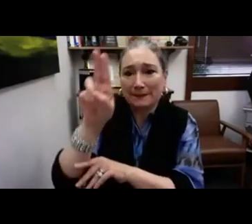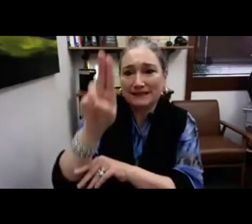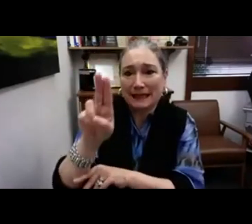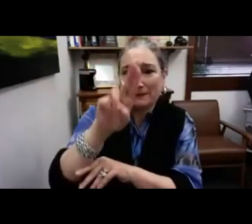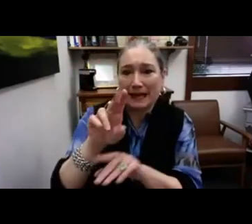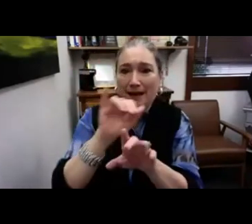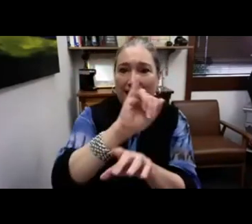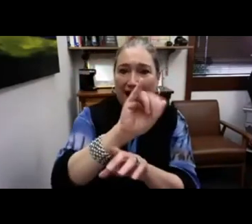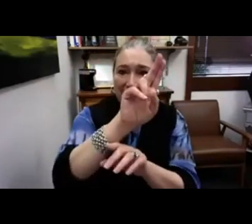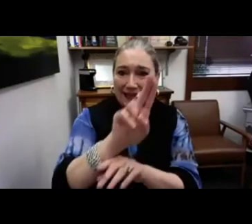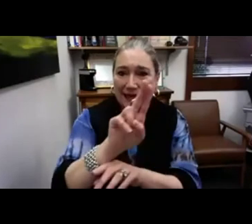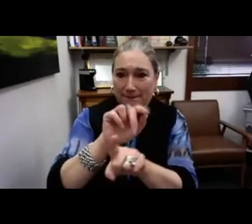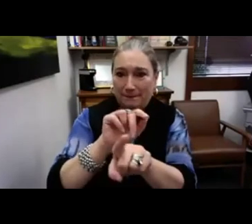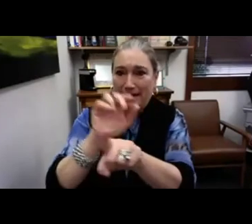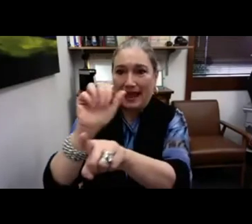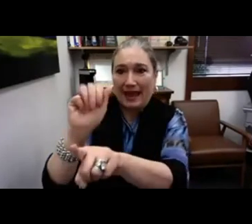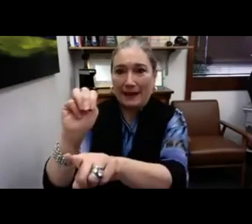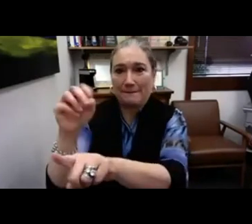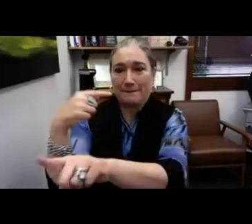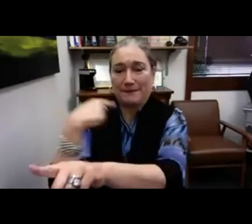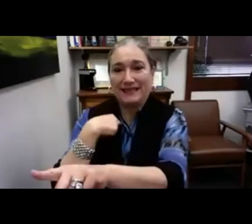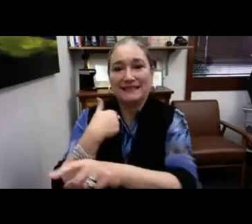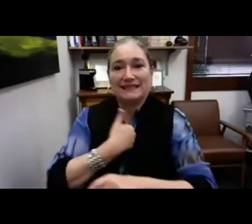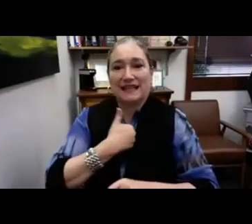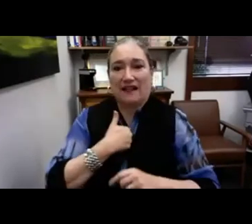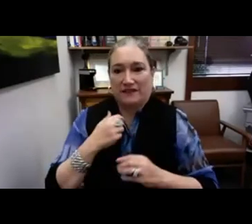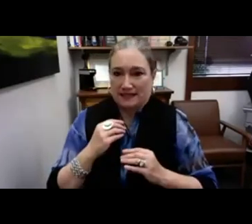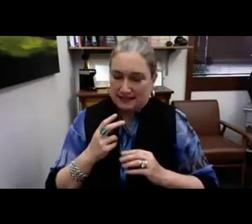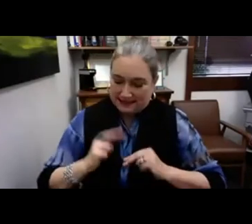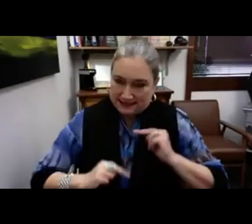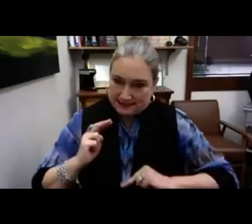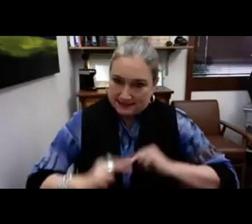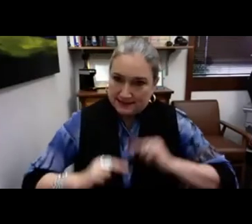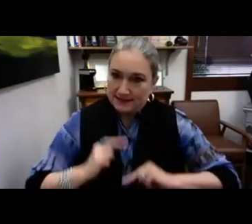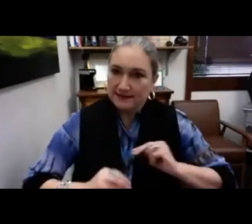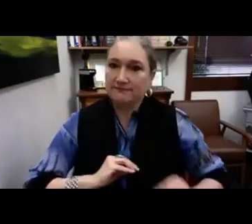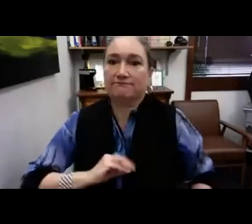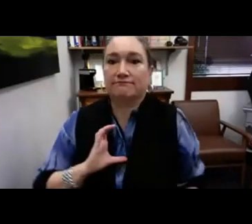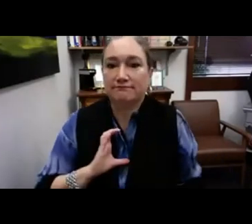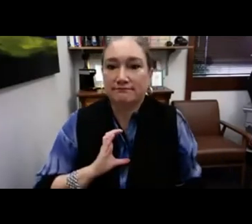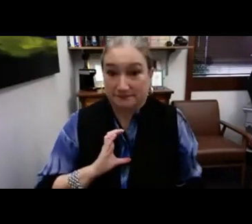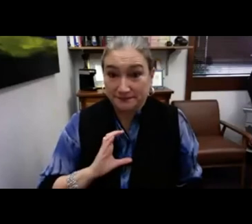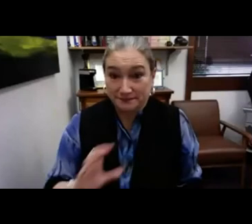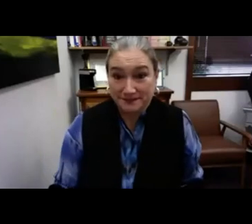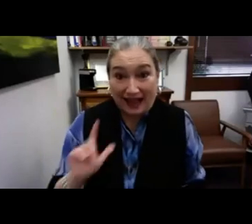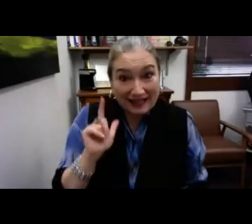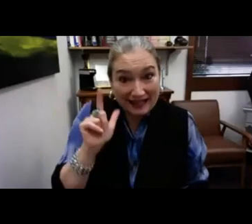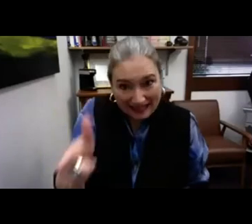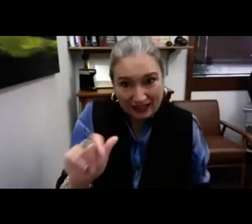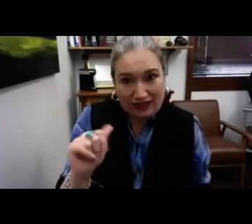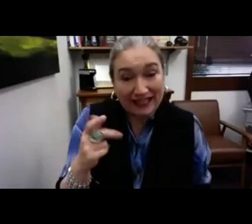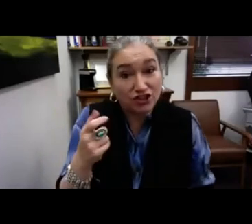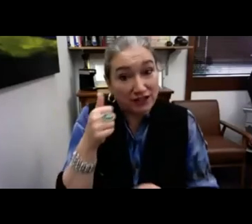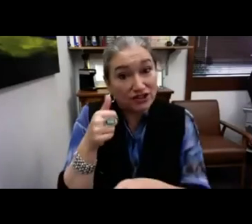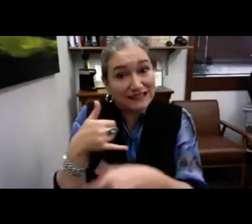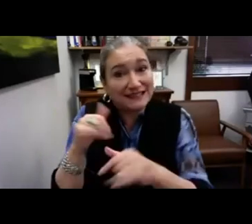they've done. You can see there's different pieces of tape. I am me. So that's them working on themselves and